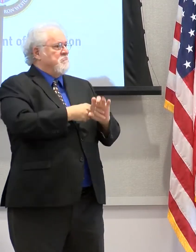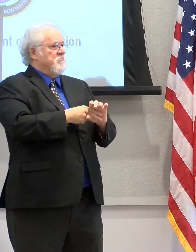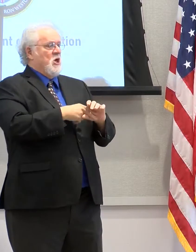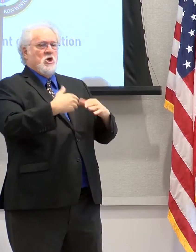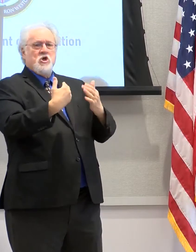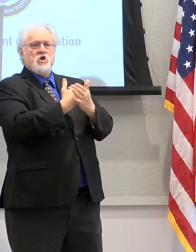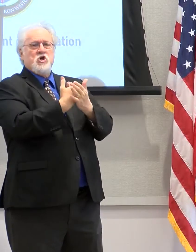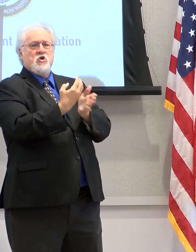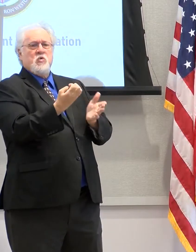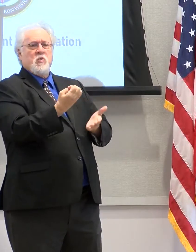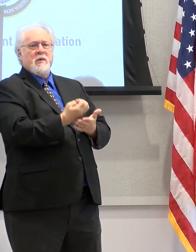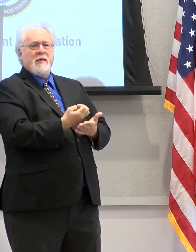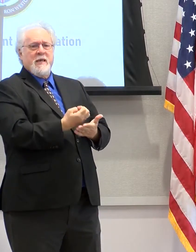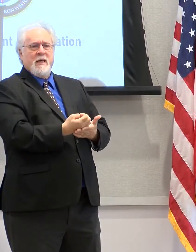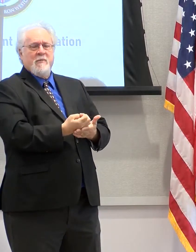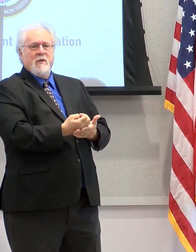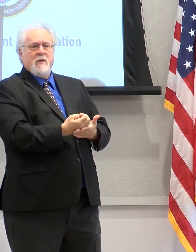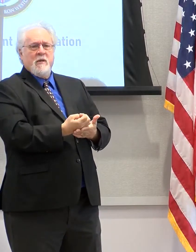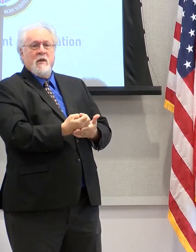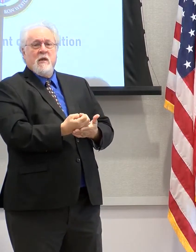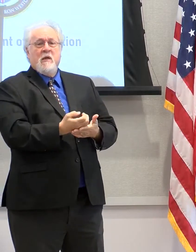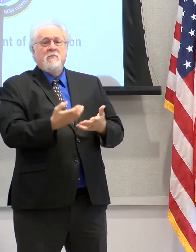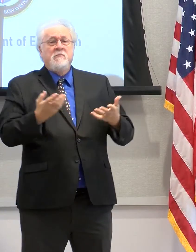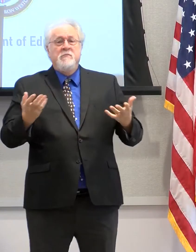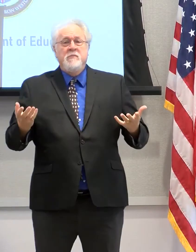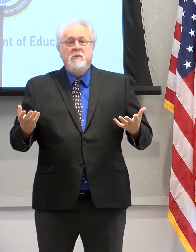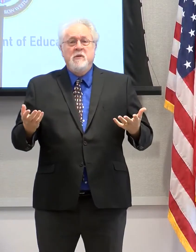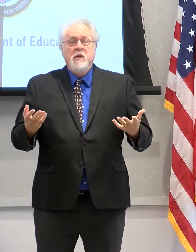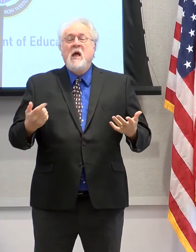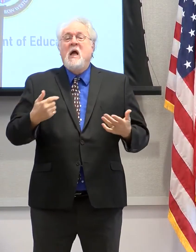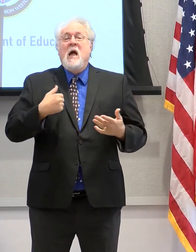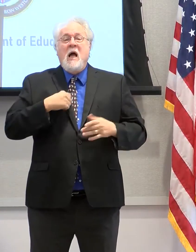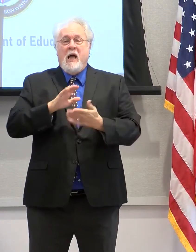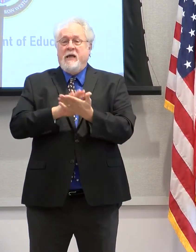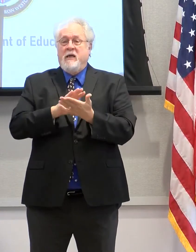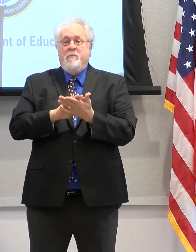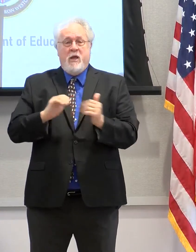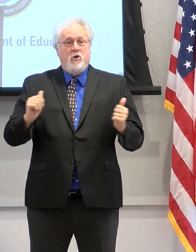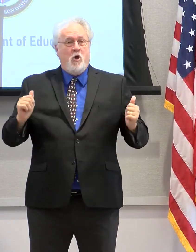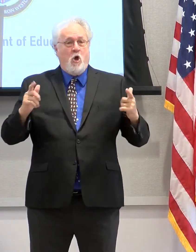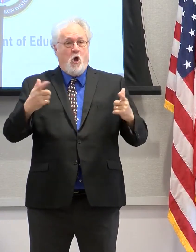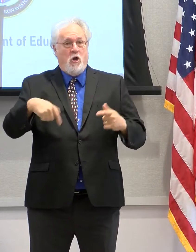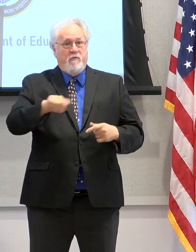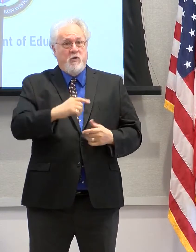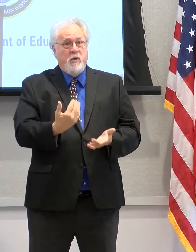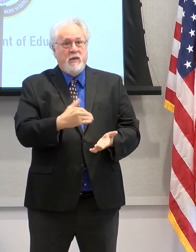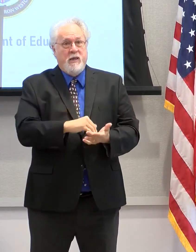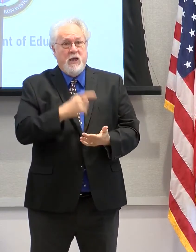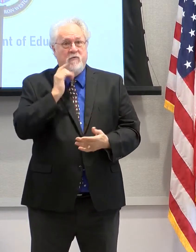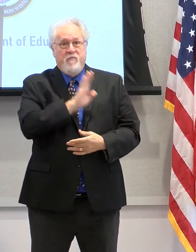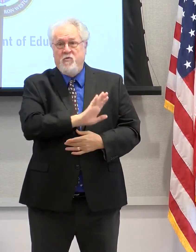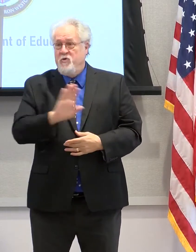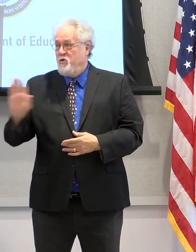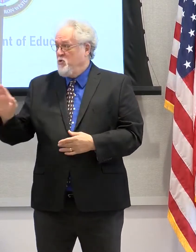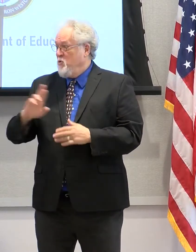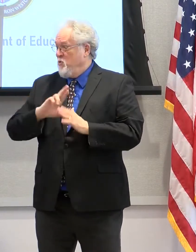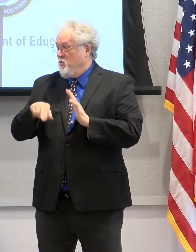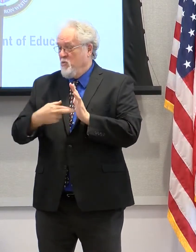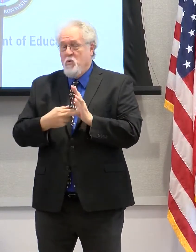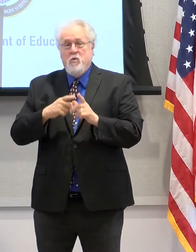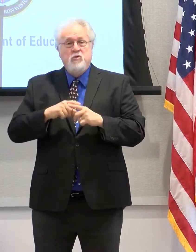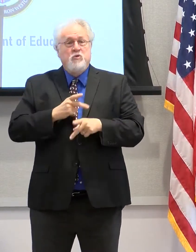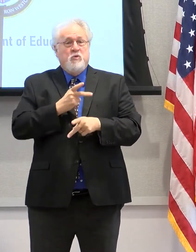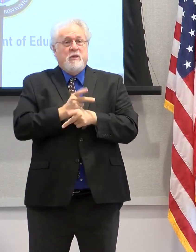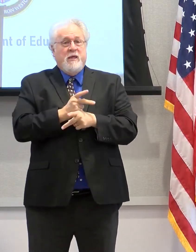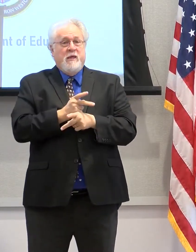new economy. With that being said, I commend all of you once again for your role in